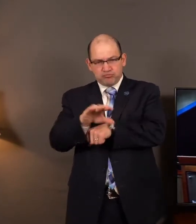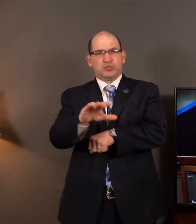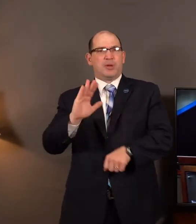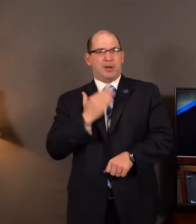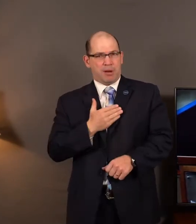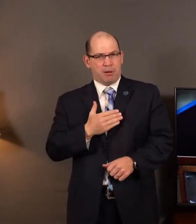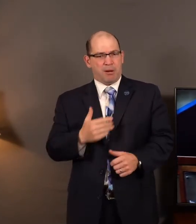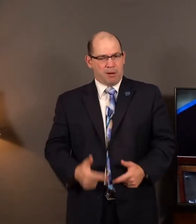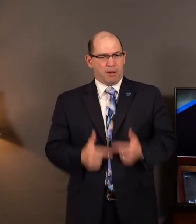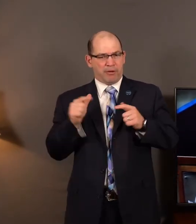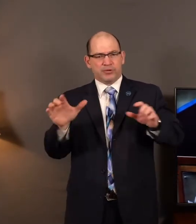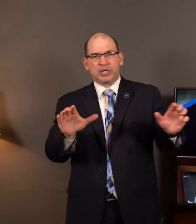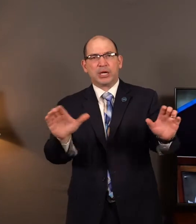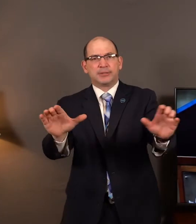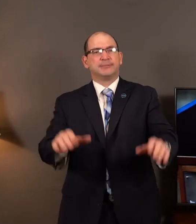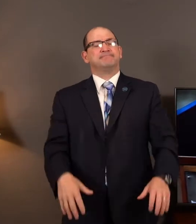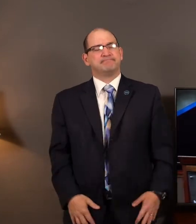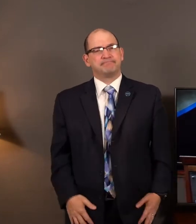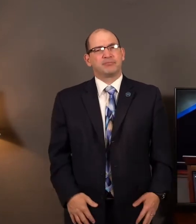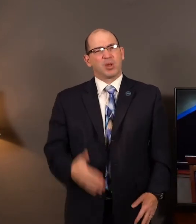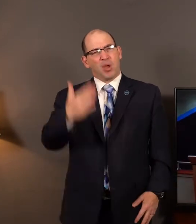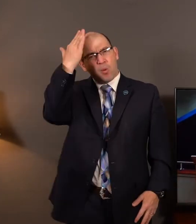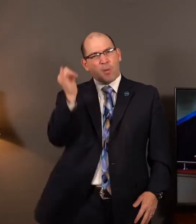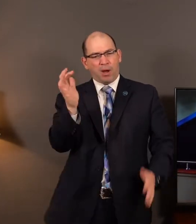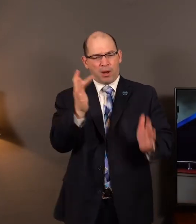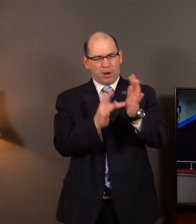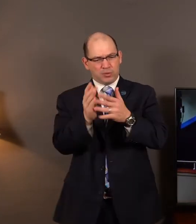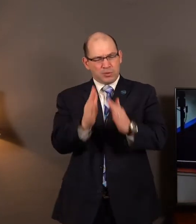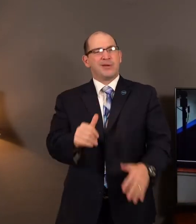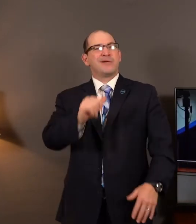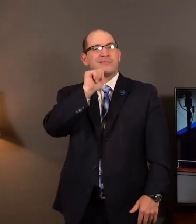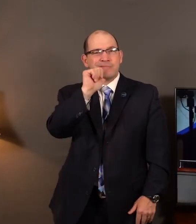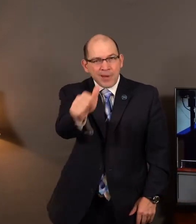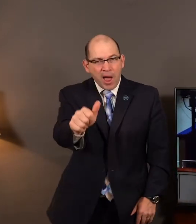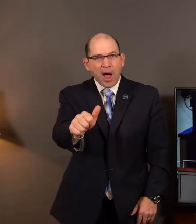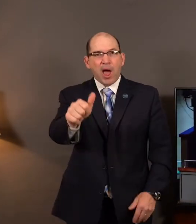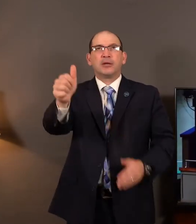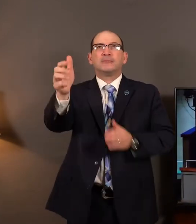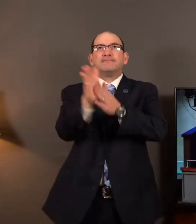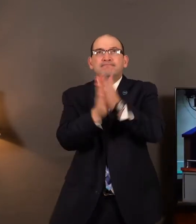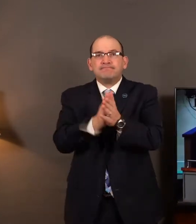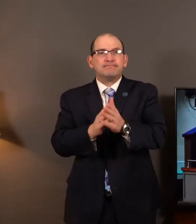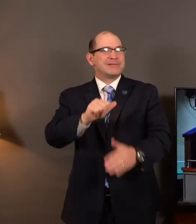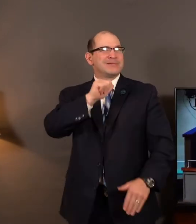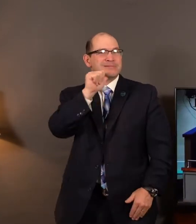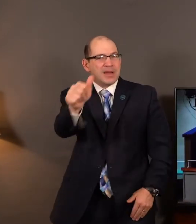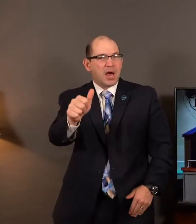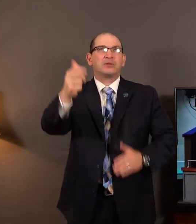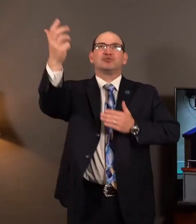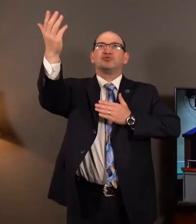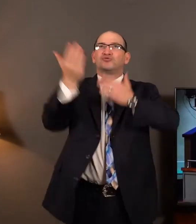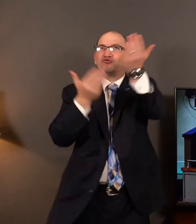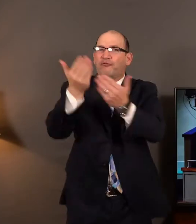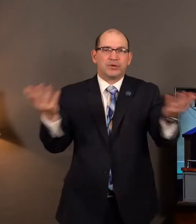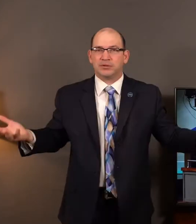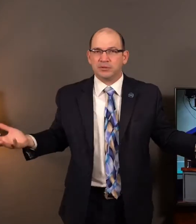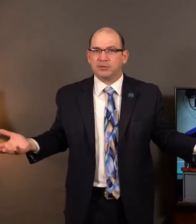of Christ are not doing something for the Lord? Why is it that some are not in service of the King? Why is it that some